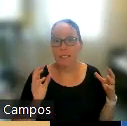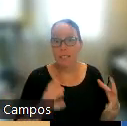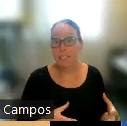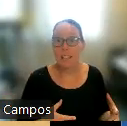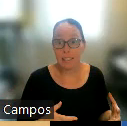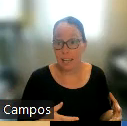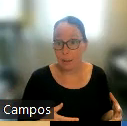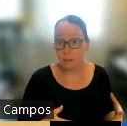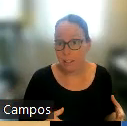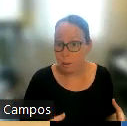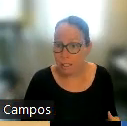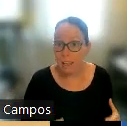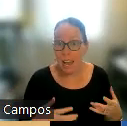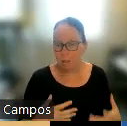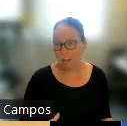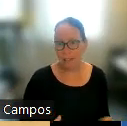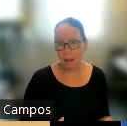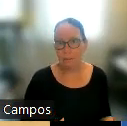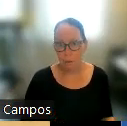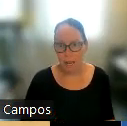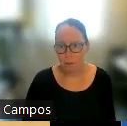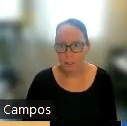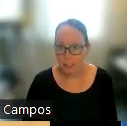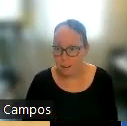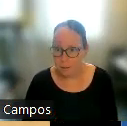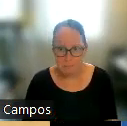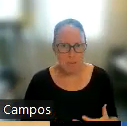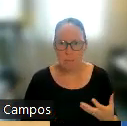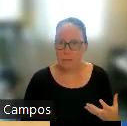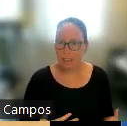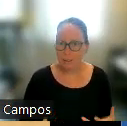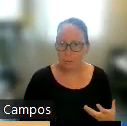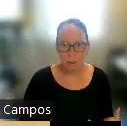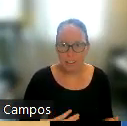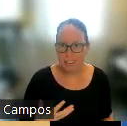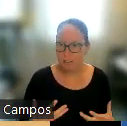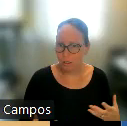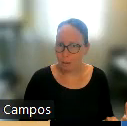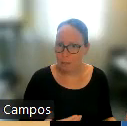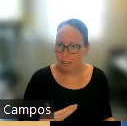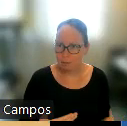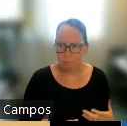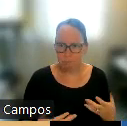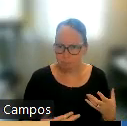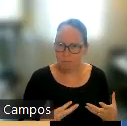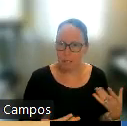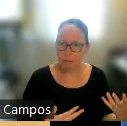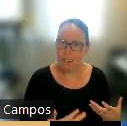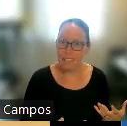love going to Disneyland together as a family. I would love to have some vocabulary. We can put together some words and vocabulary